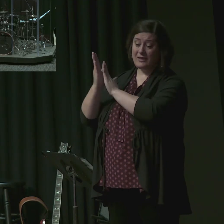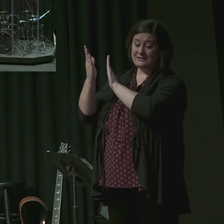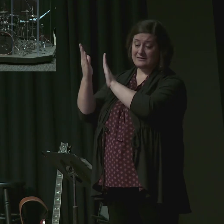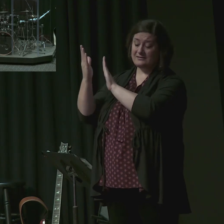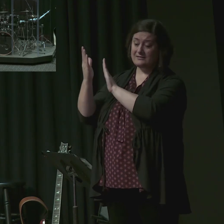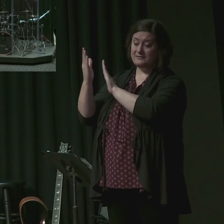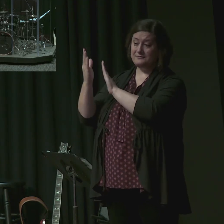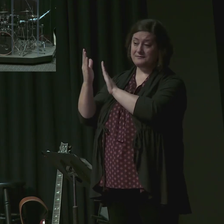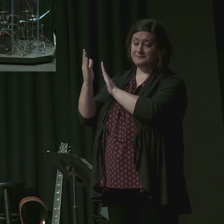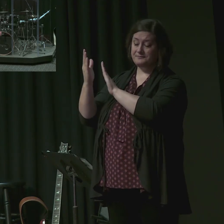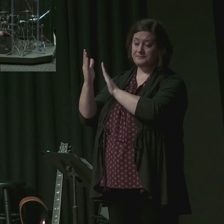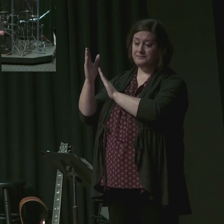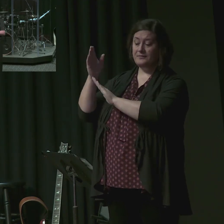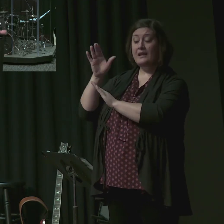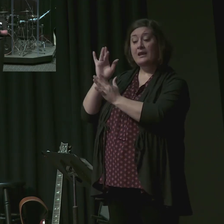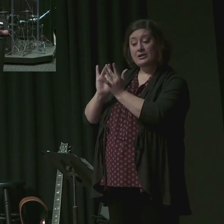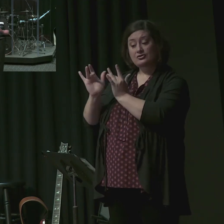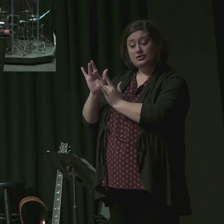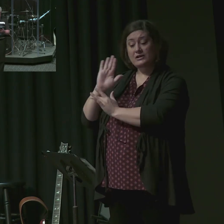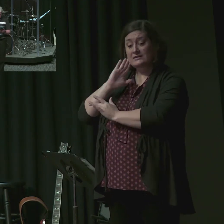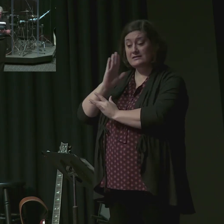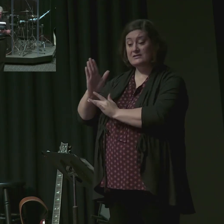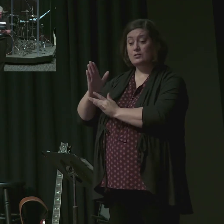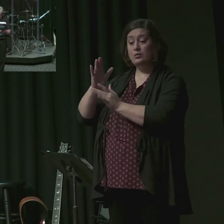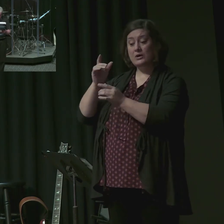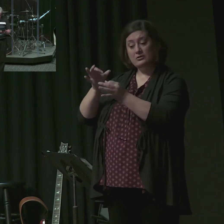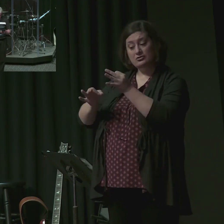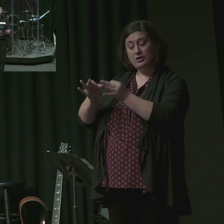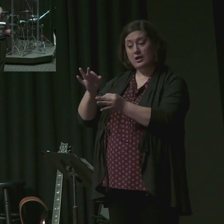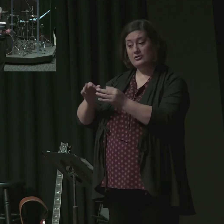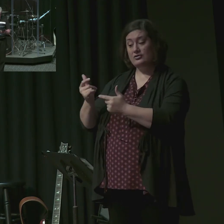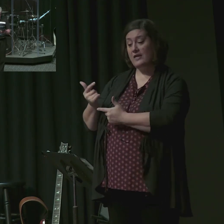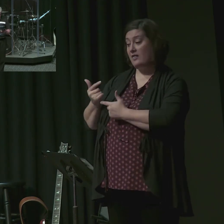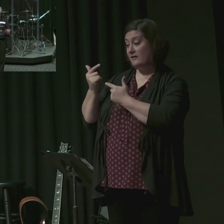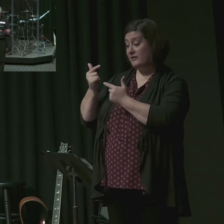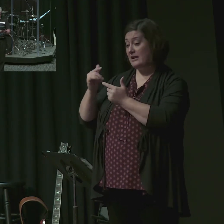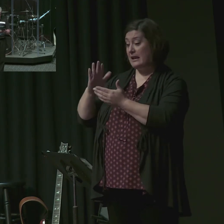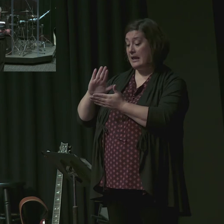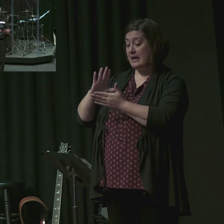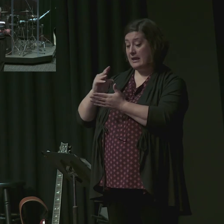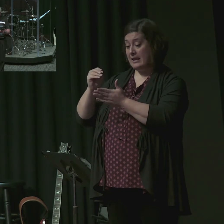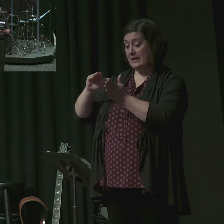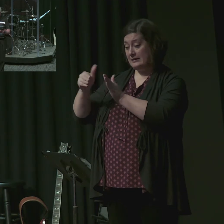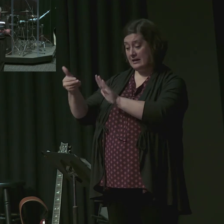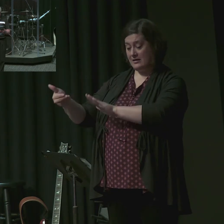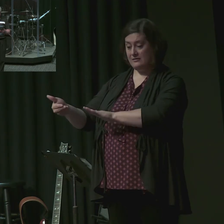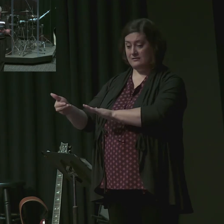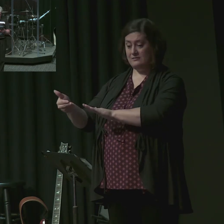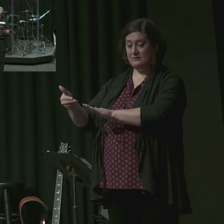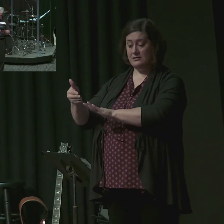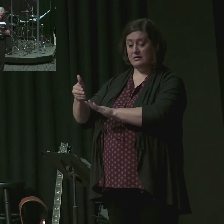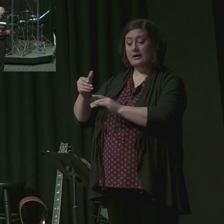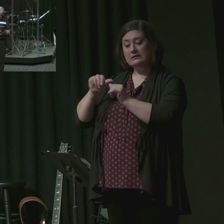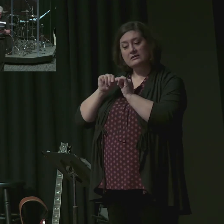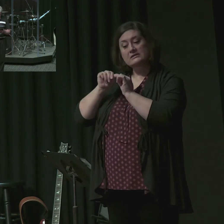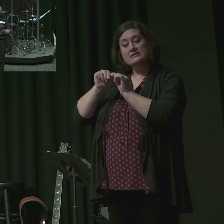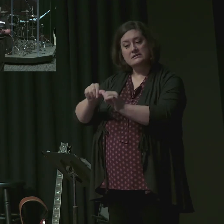of Christ Jesus, who is to judge the living and the dead, and by his appearing in his kingdom, preach the word.